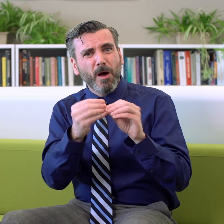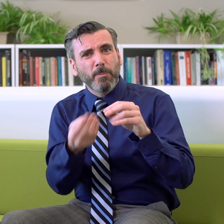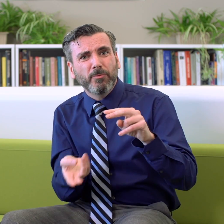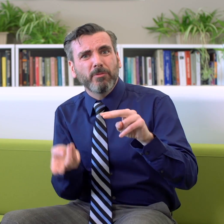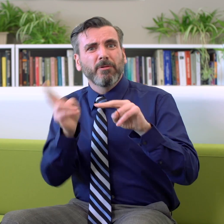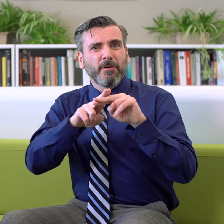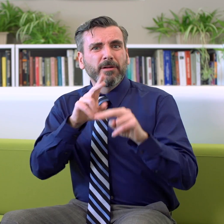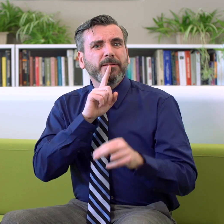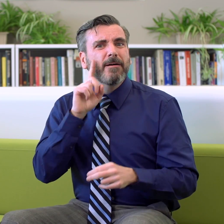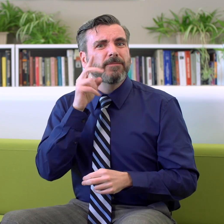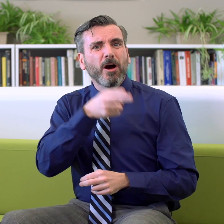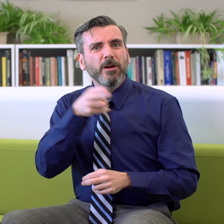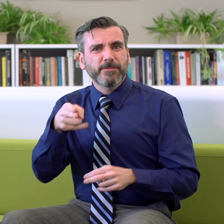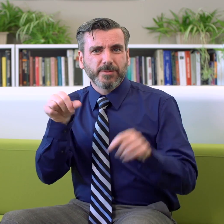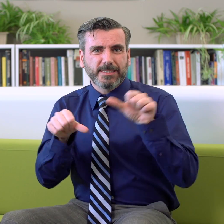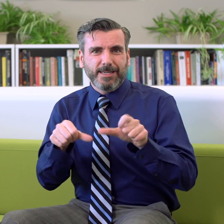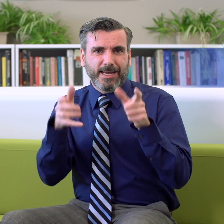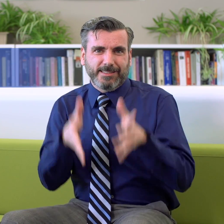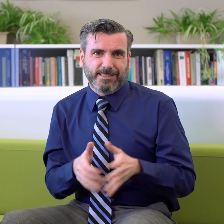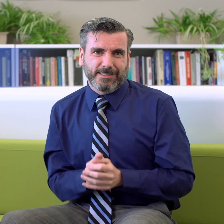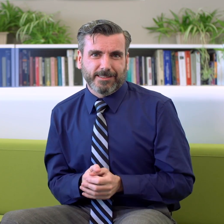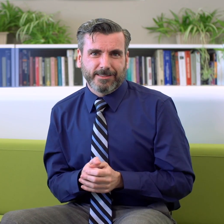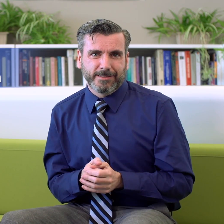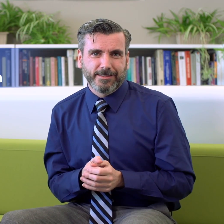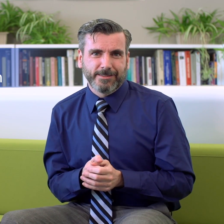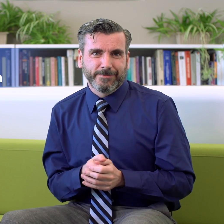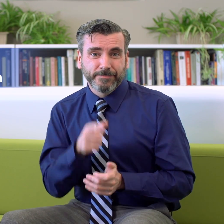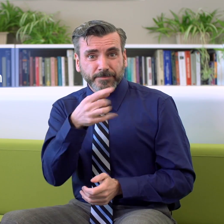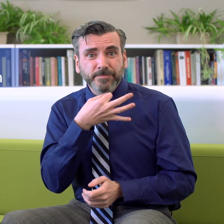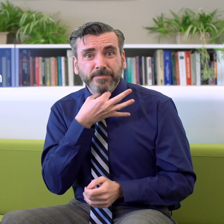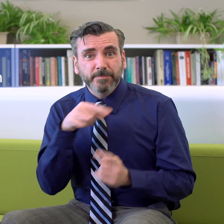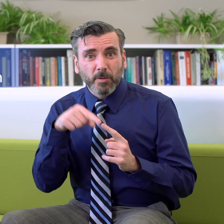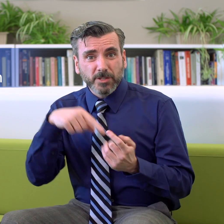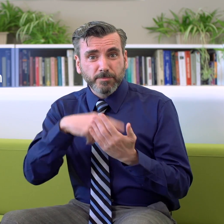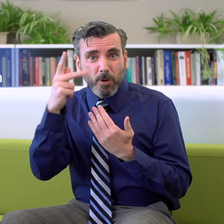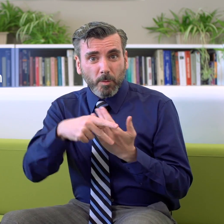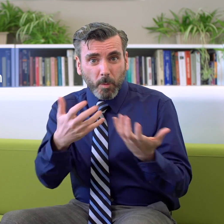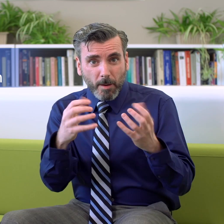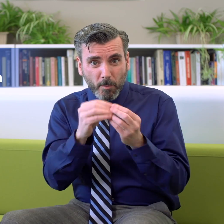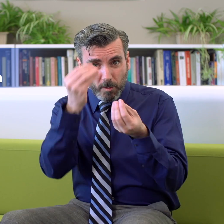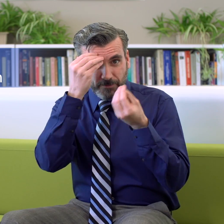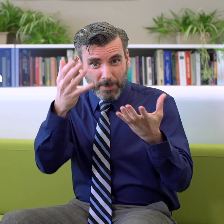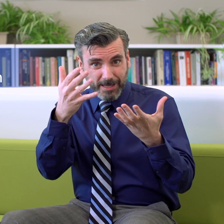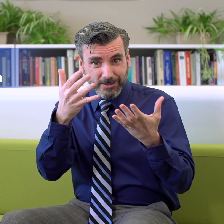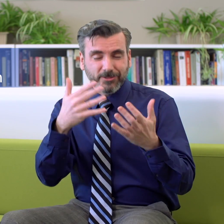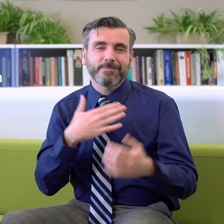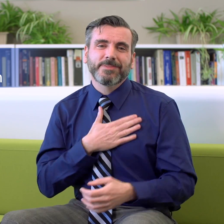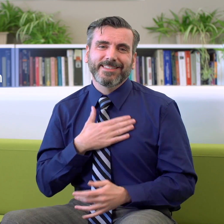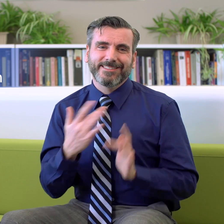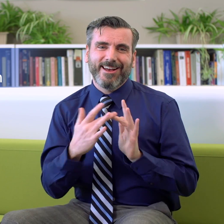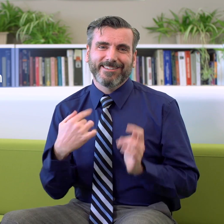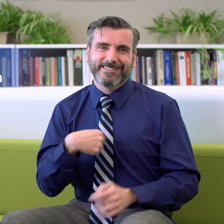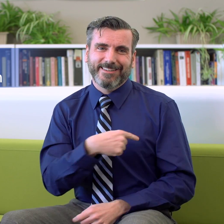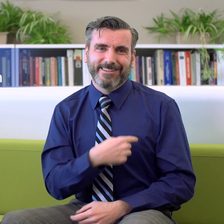want to see the number of deaf and hard of hearing scientists increase. If you are curious about this program and would like more information, please contact us.